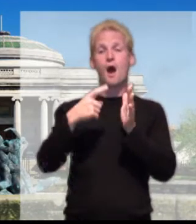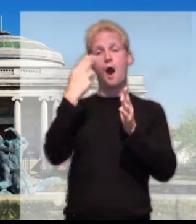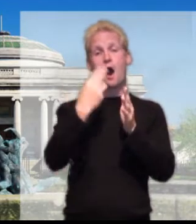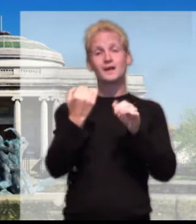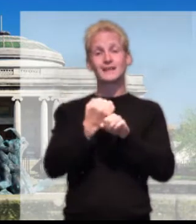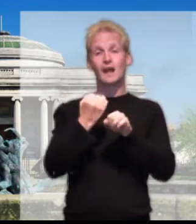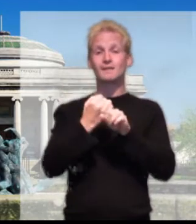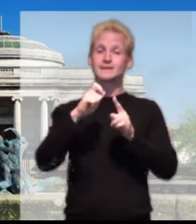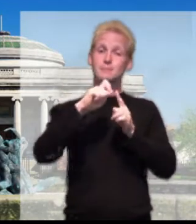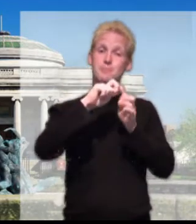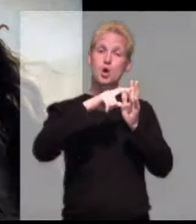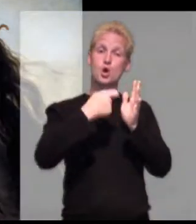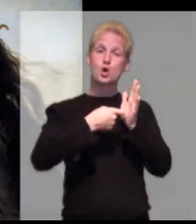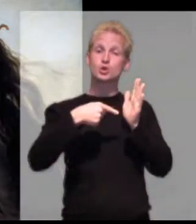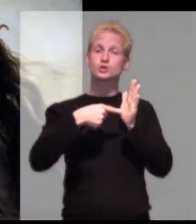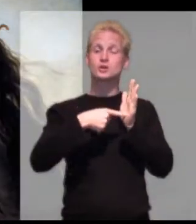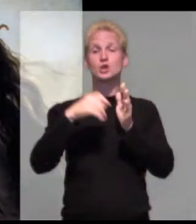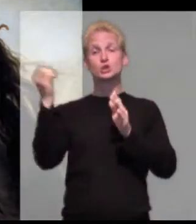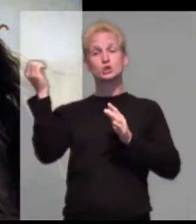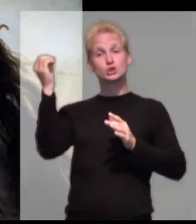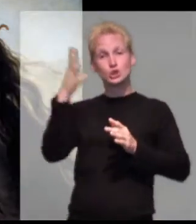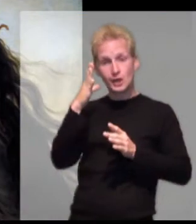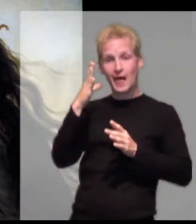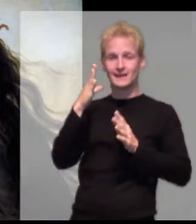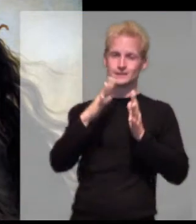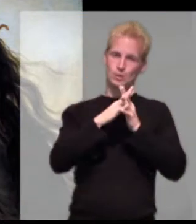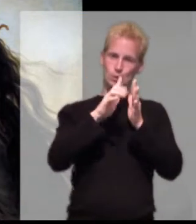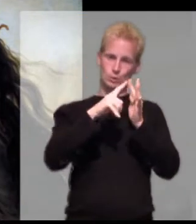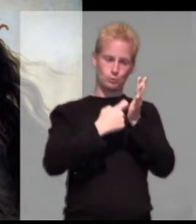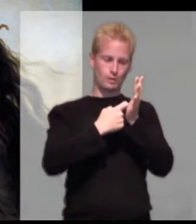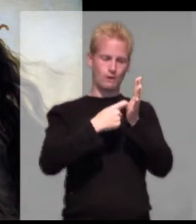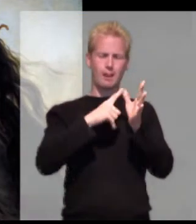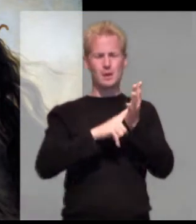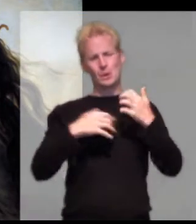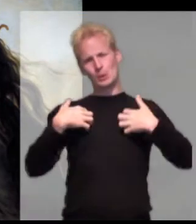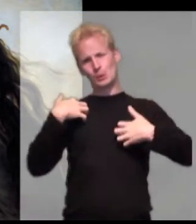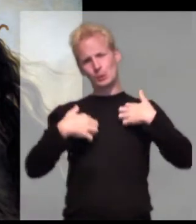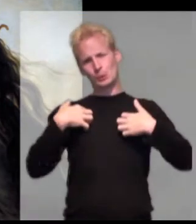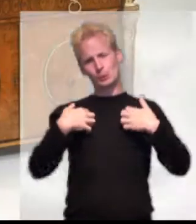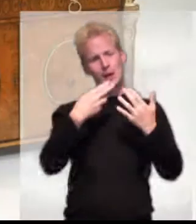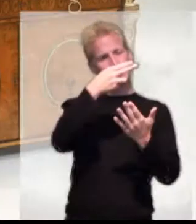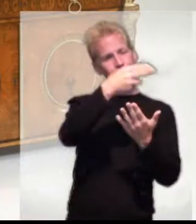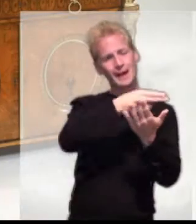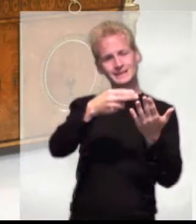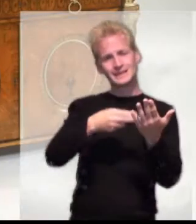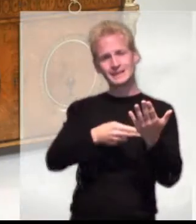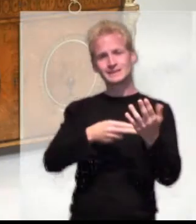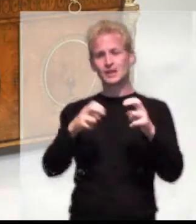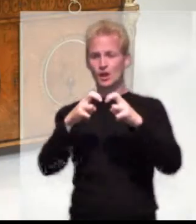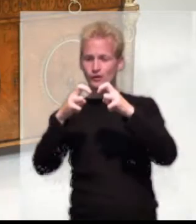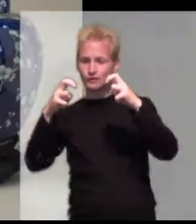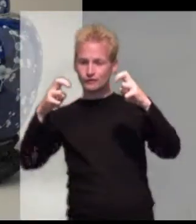Wirral. We have a stunning collection of paintings and furniture, Chinese collections,